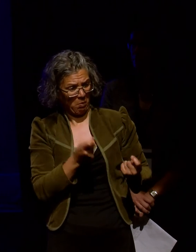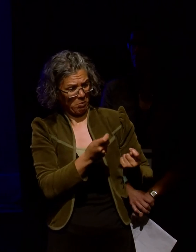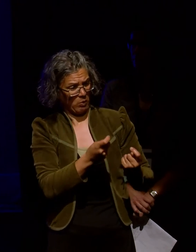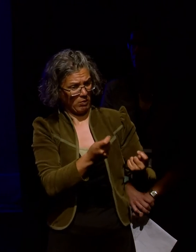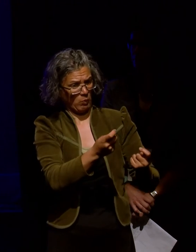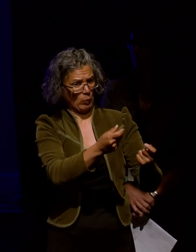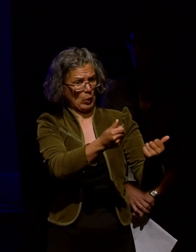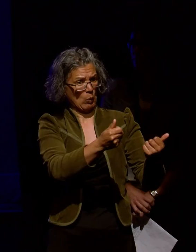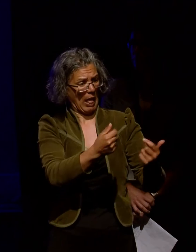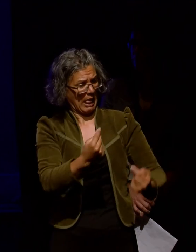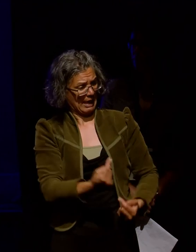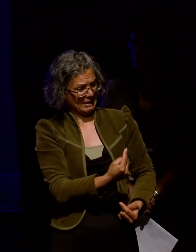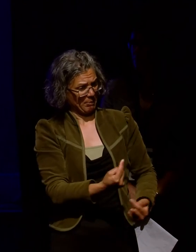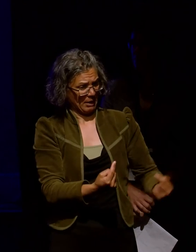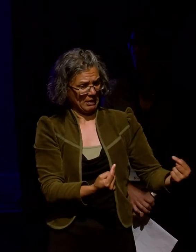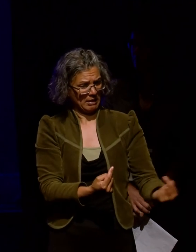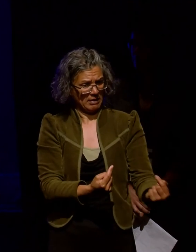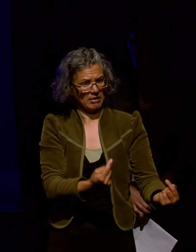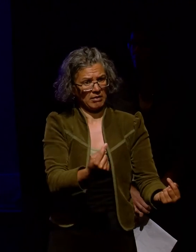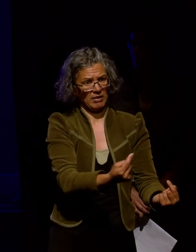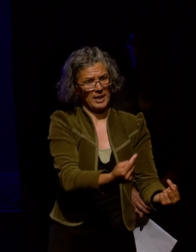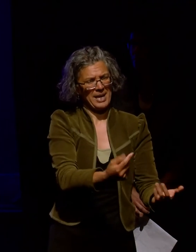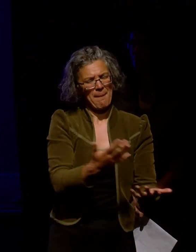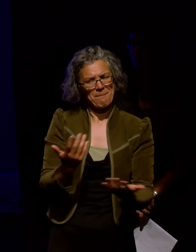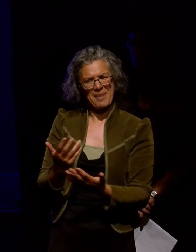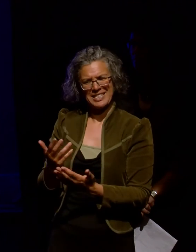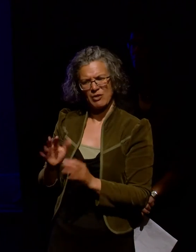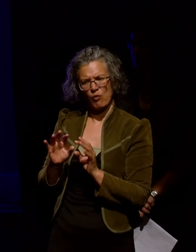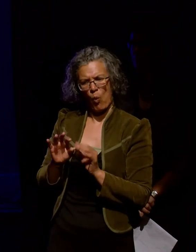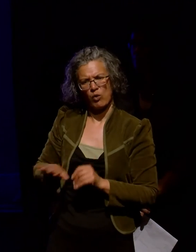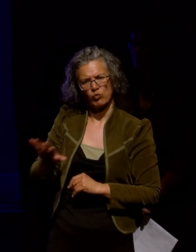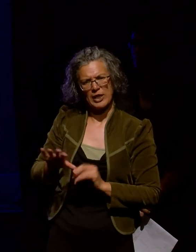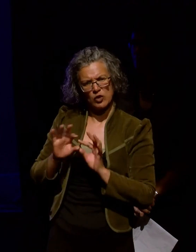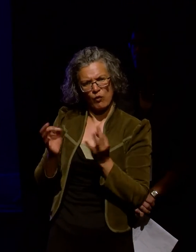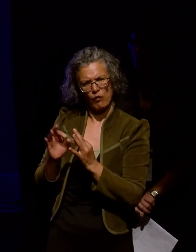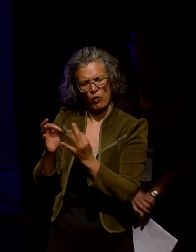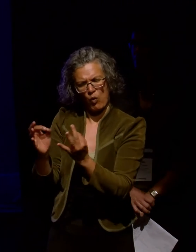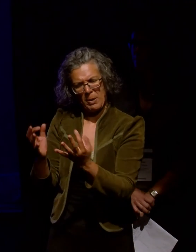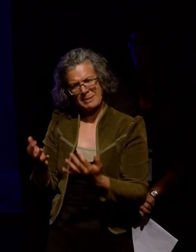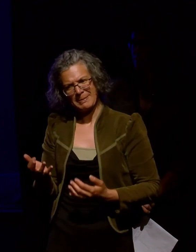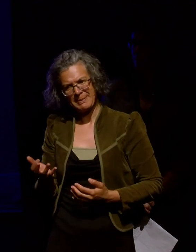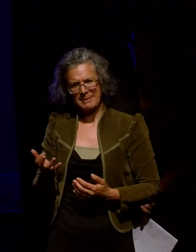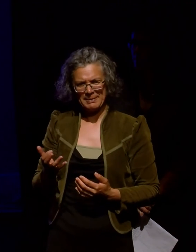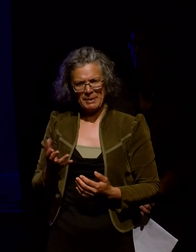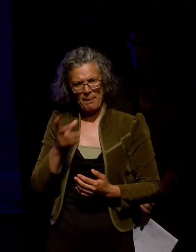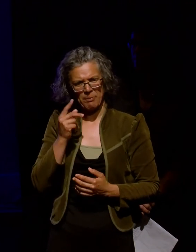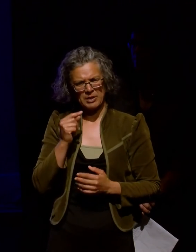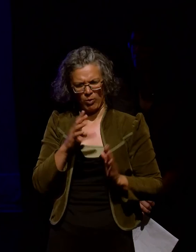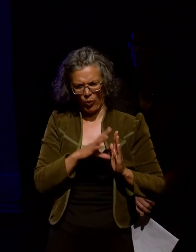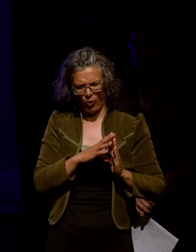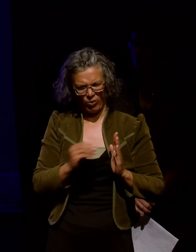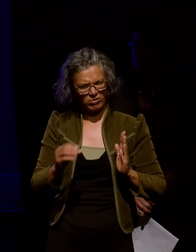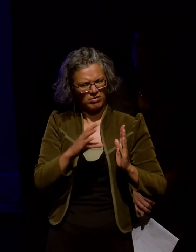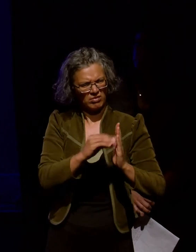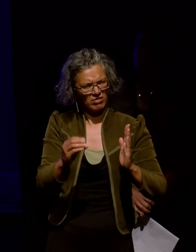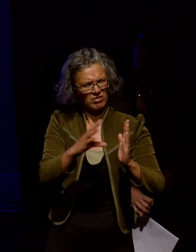and independently, but you have to think there may be a risk that there's a duplication of effort, or that